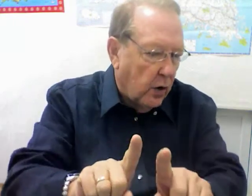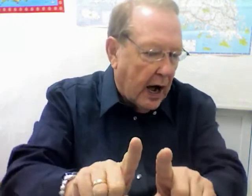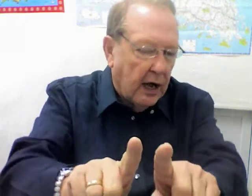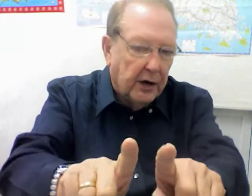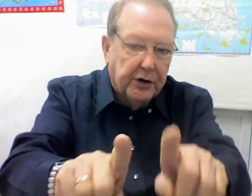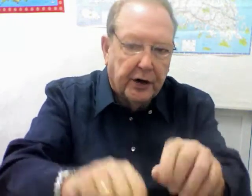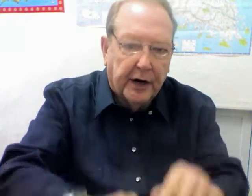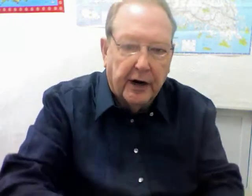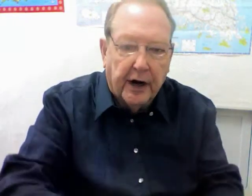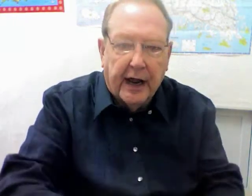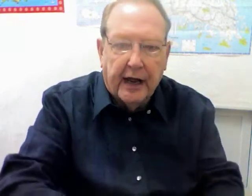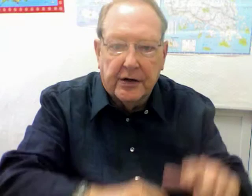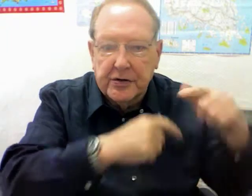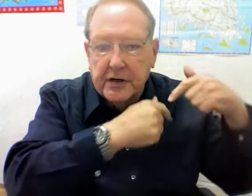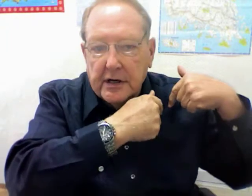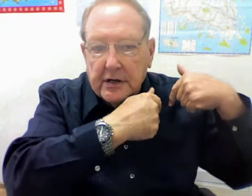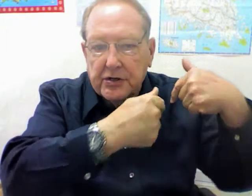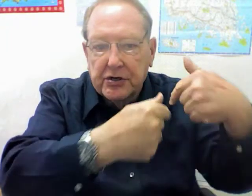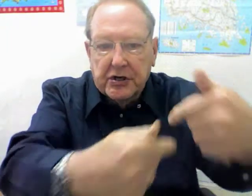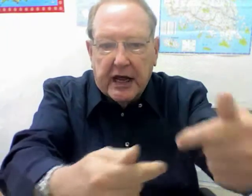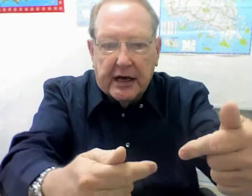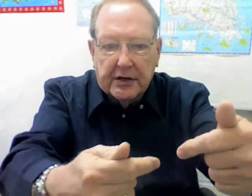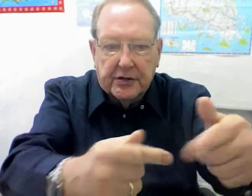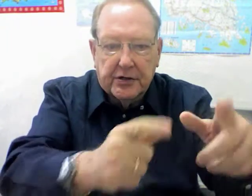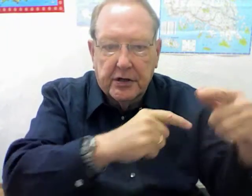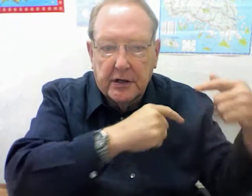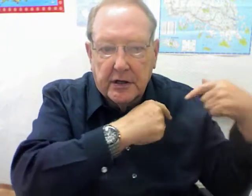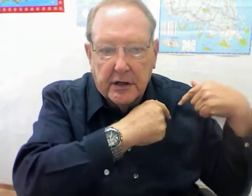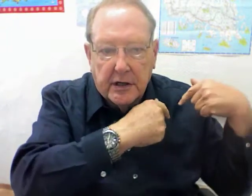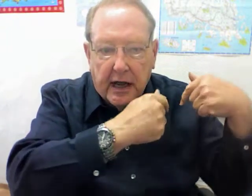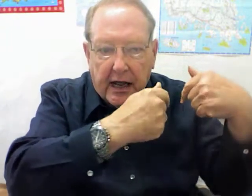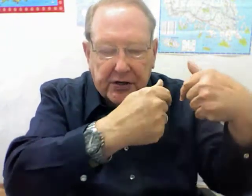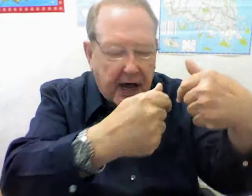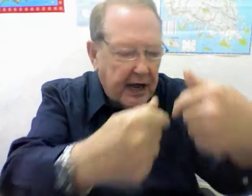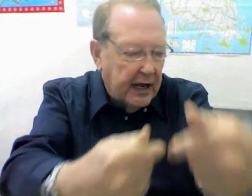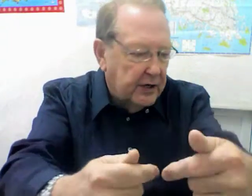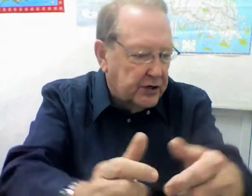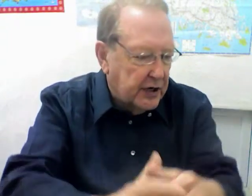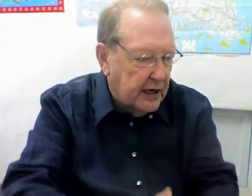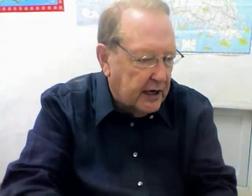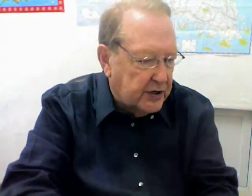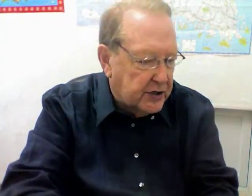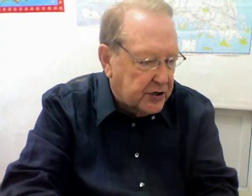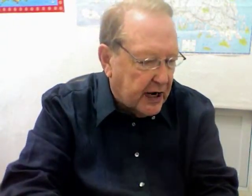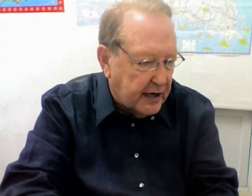While, during, or as. Since. S-I-N-C-E. Since.